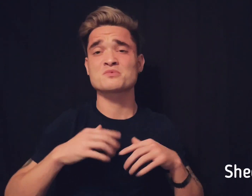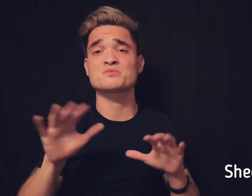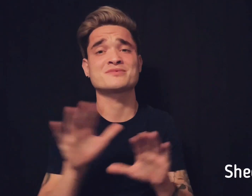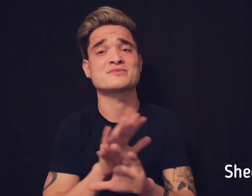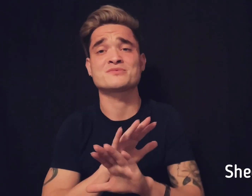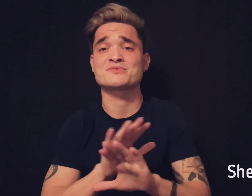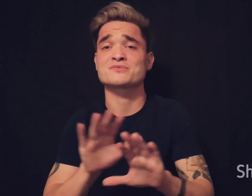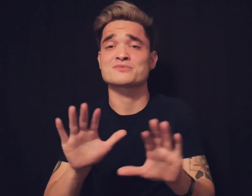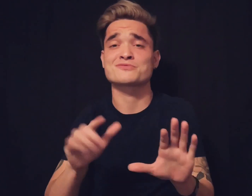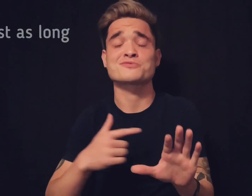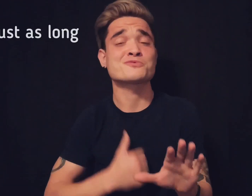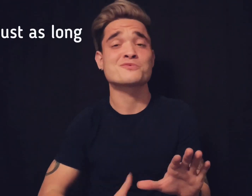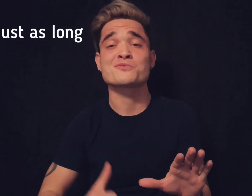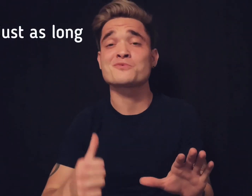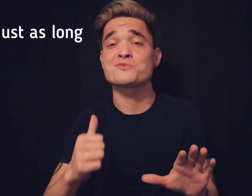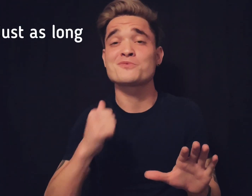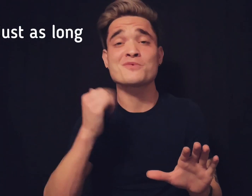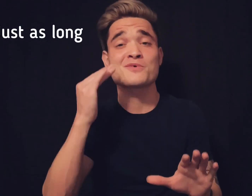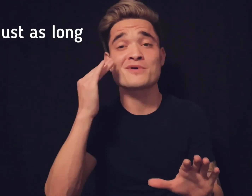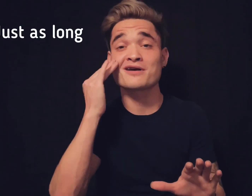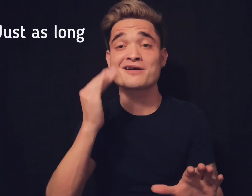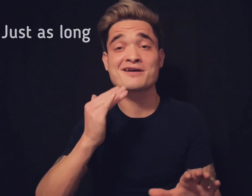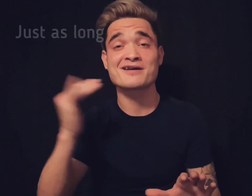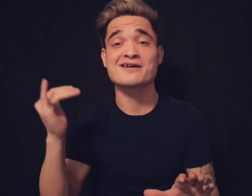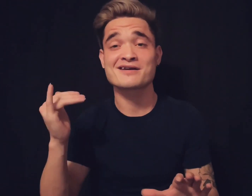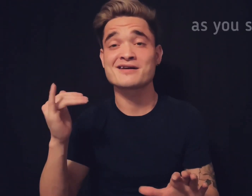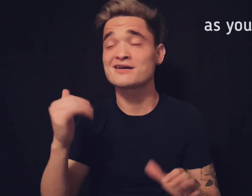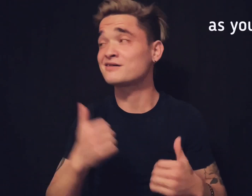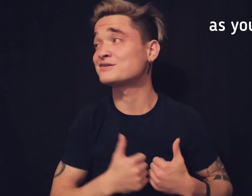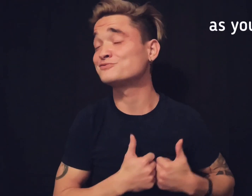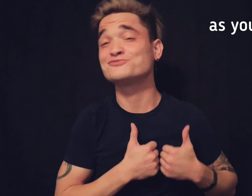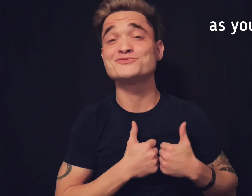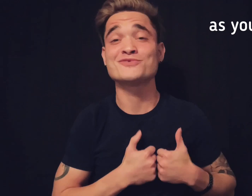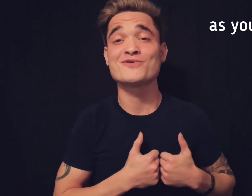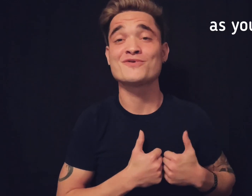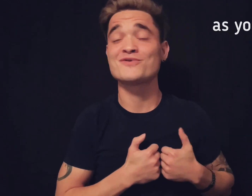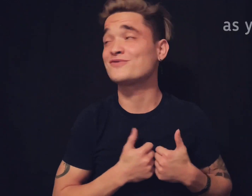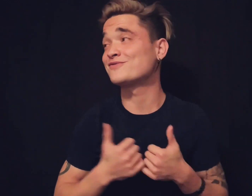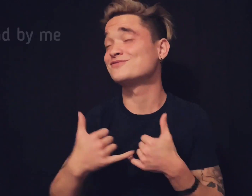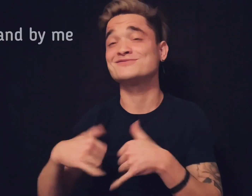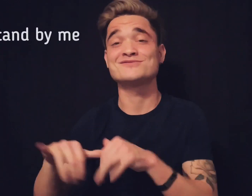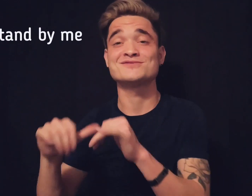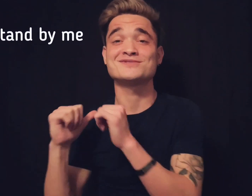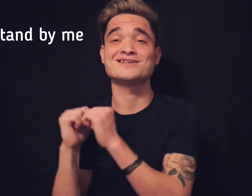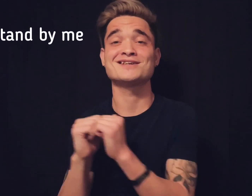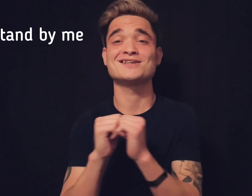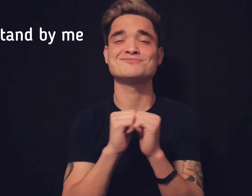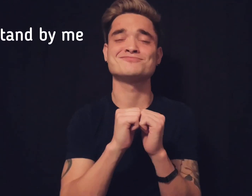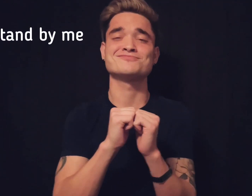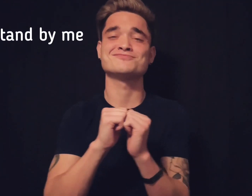tear Just as long as you stand Stand by me